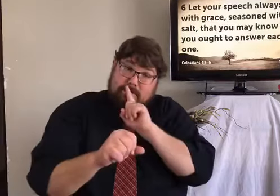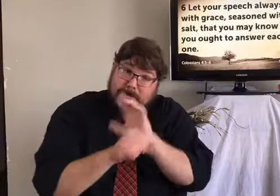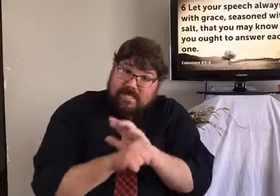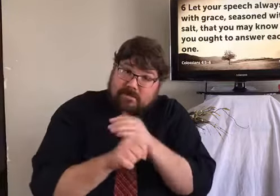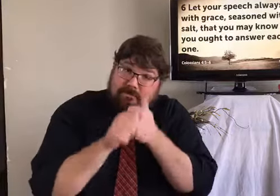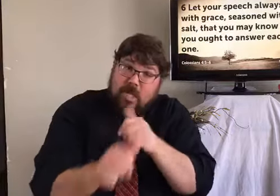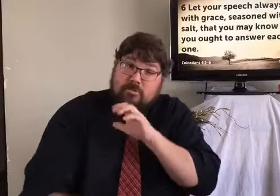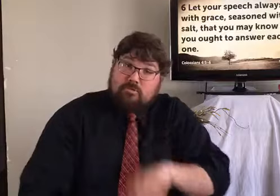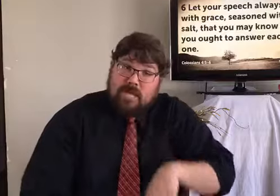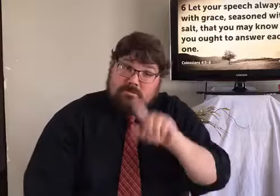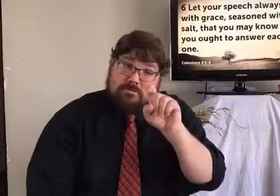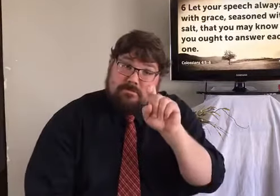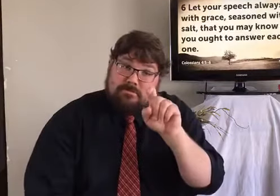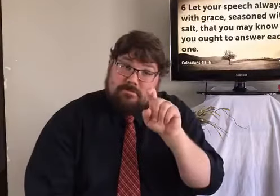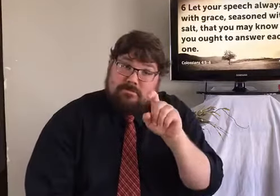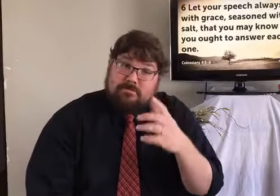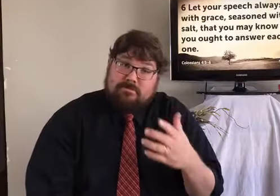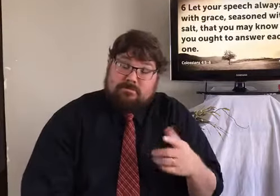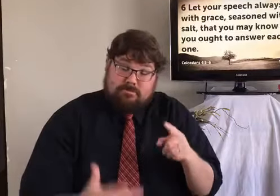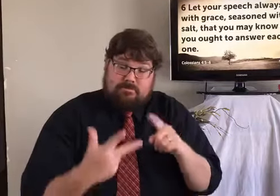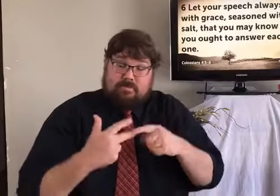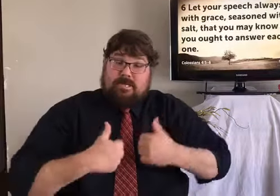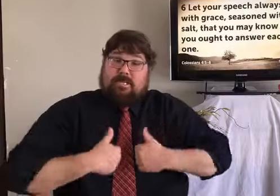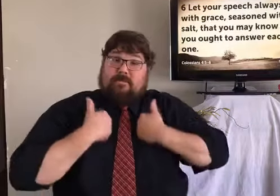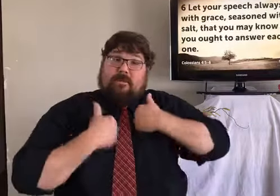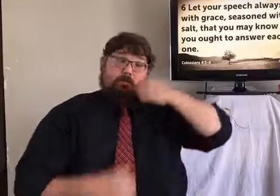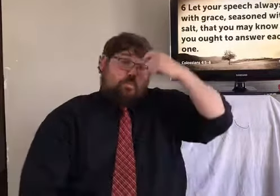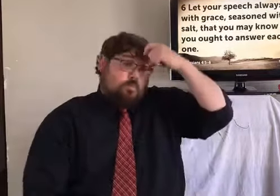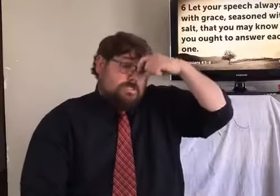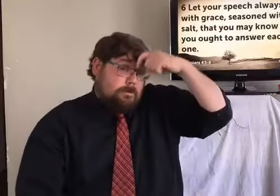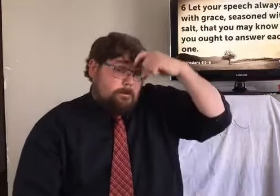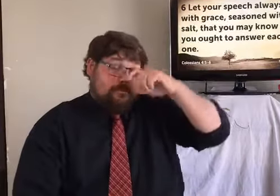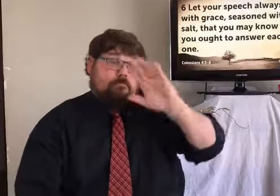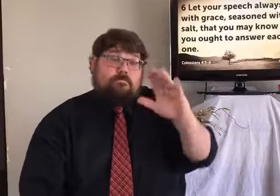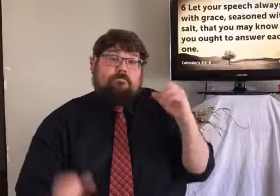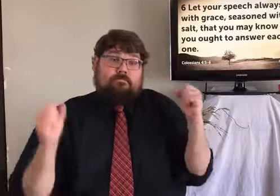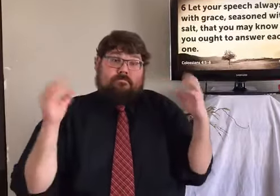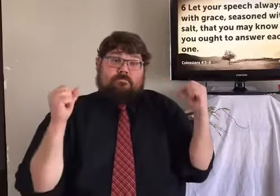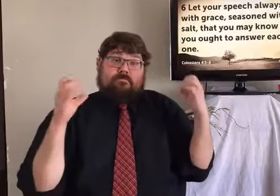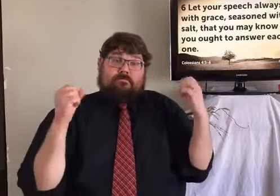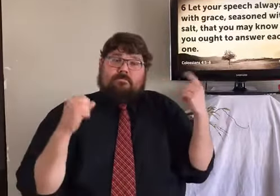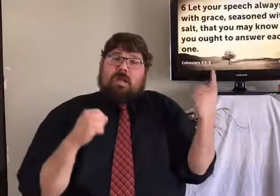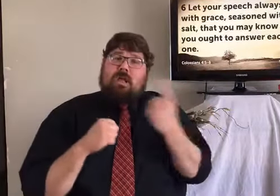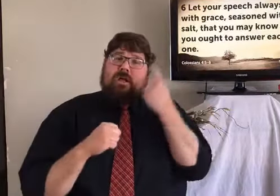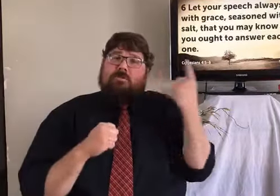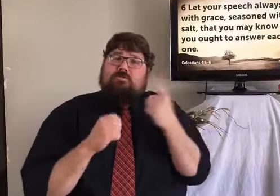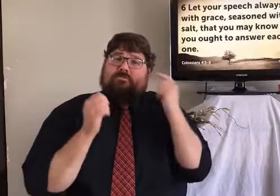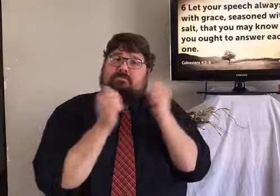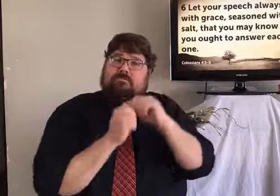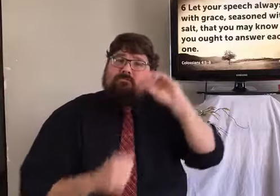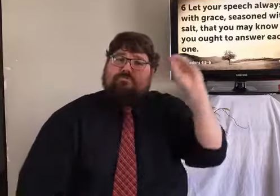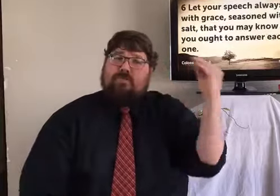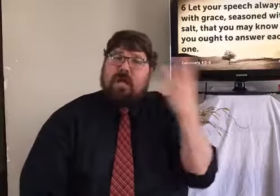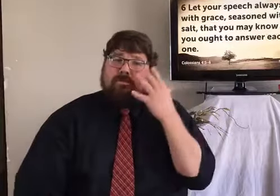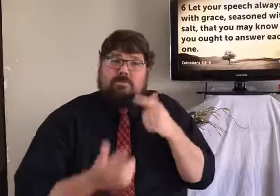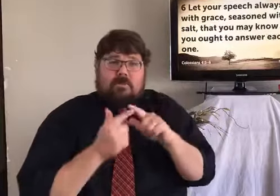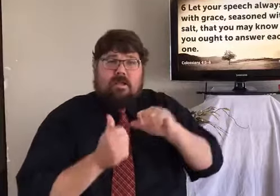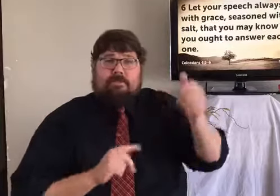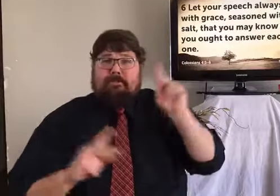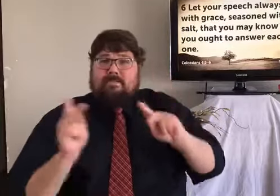Do you live at peace with others? Are you committed to following Christ? Do you